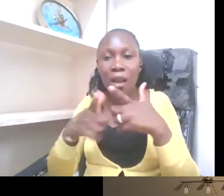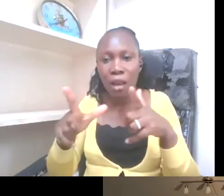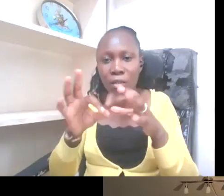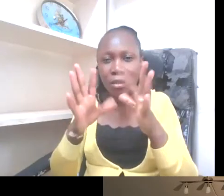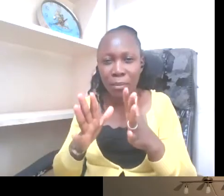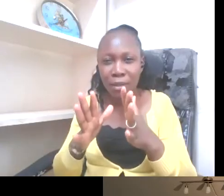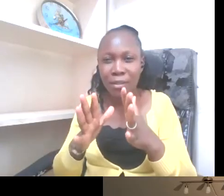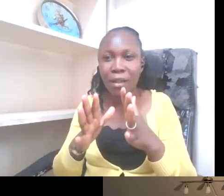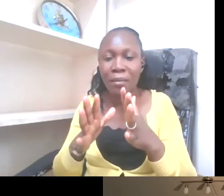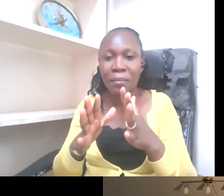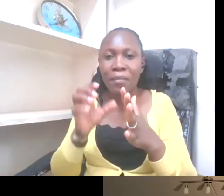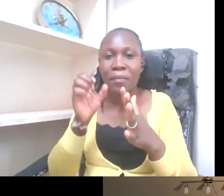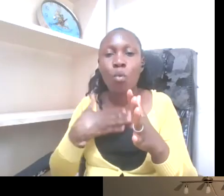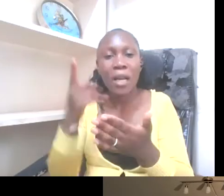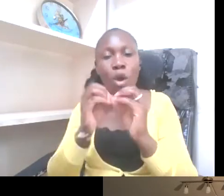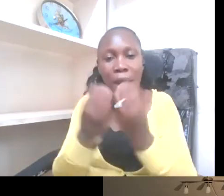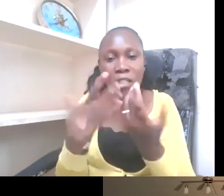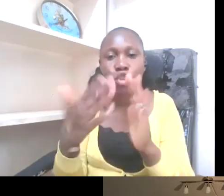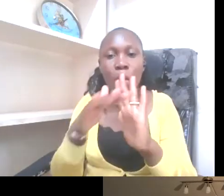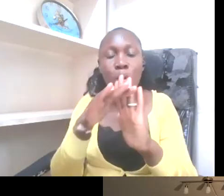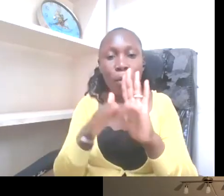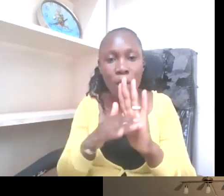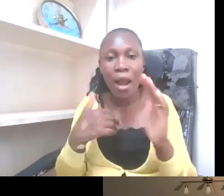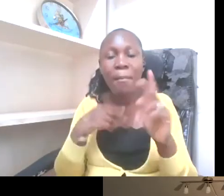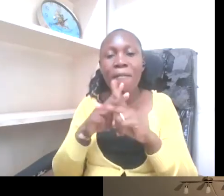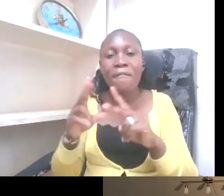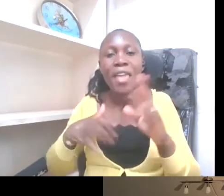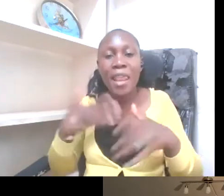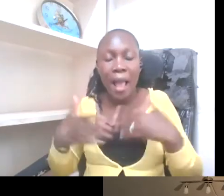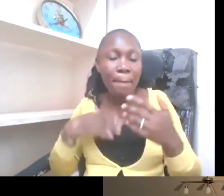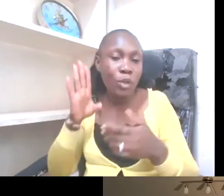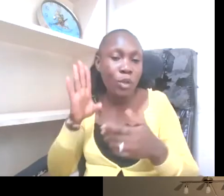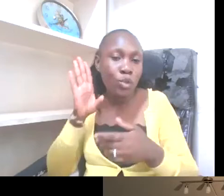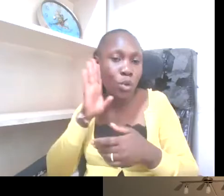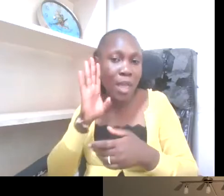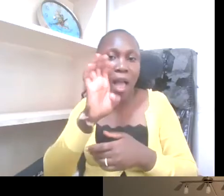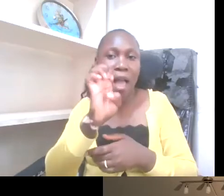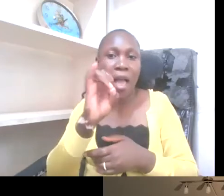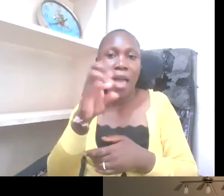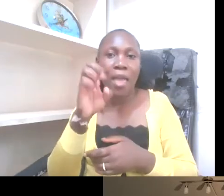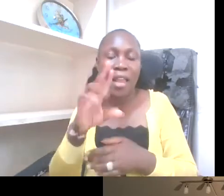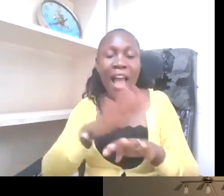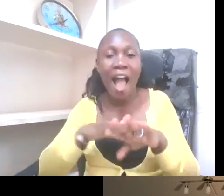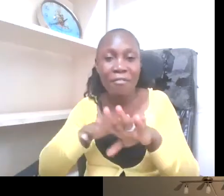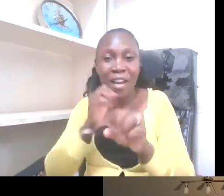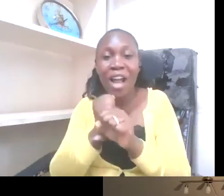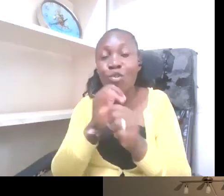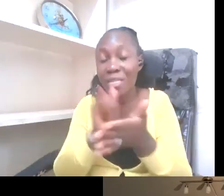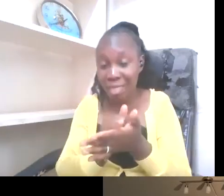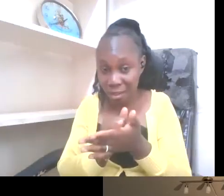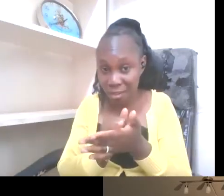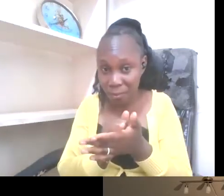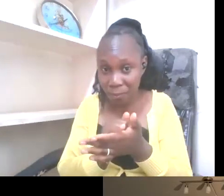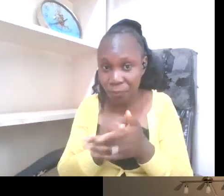And I'm very happy to hear that Ada Africa is, is doing that and considering and also